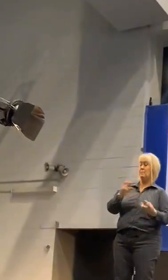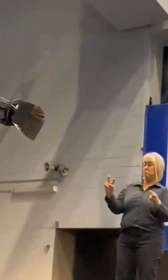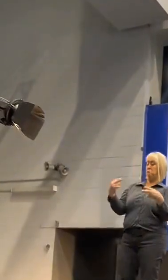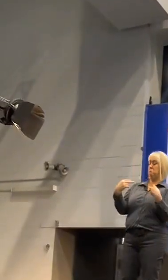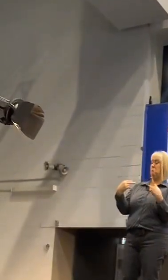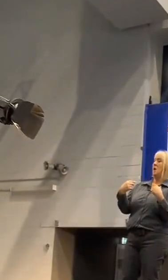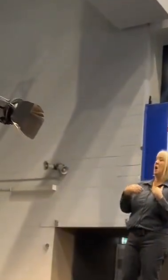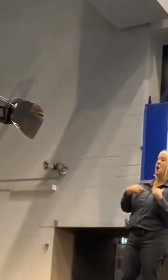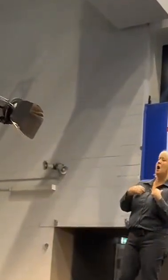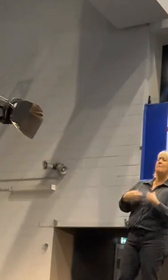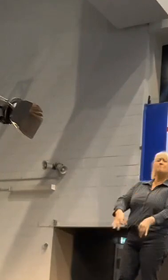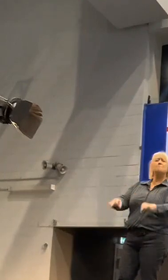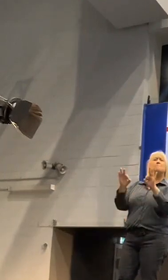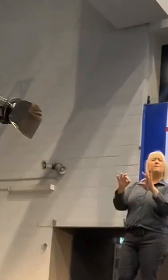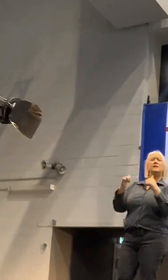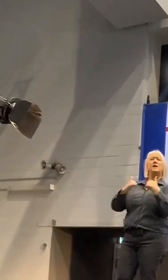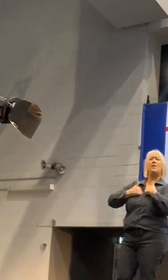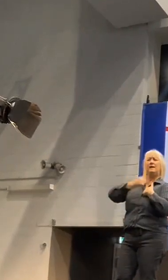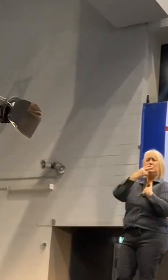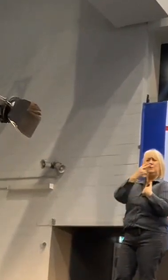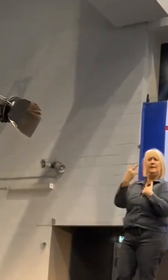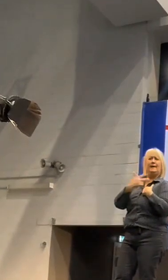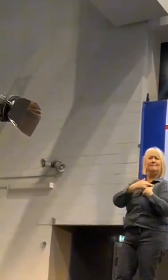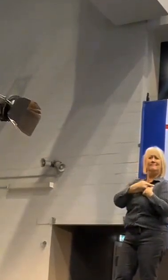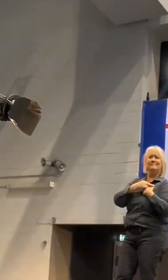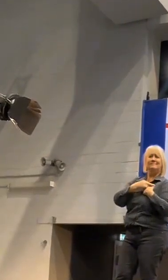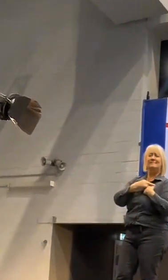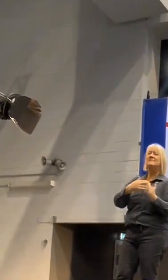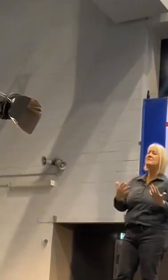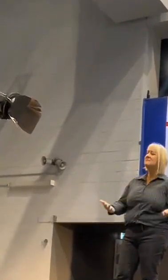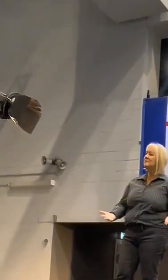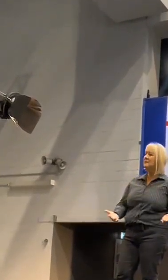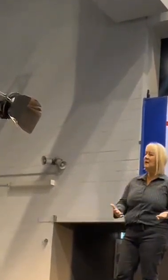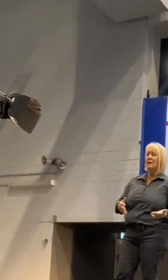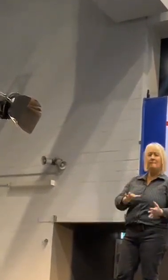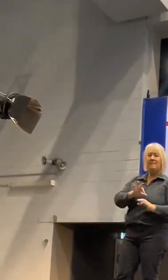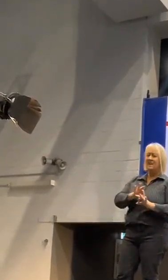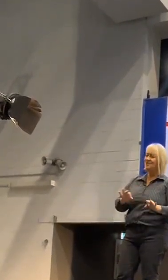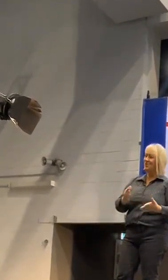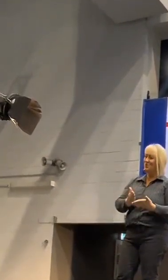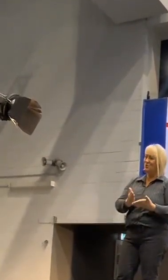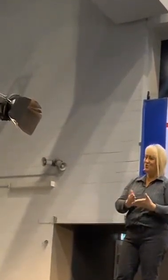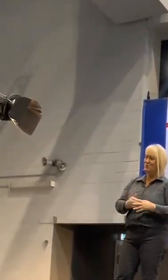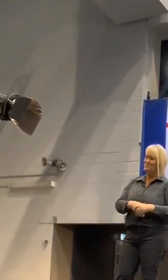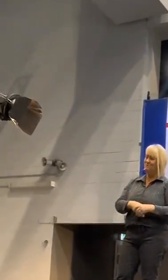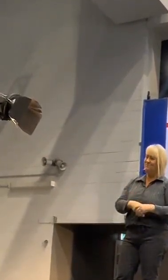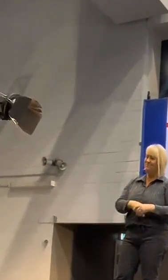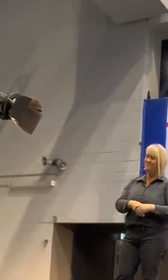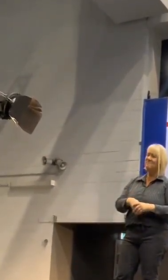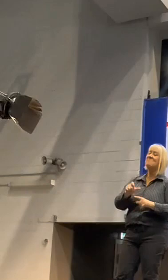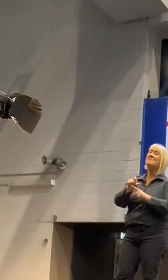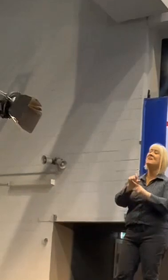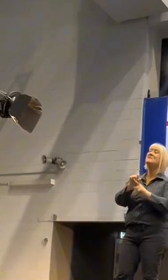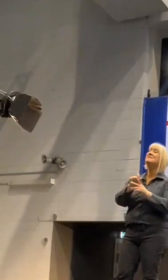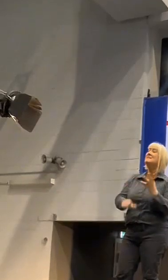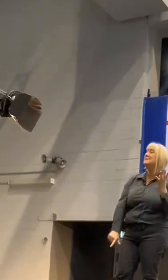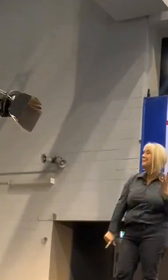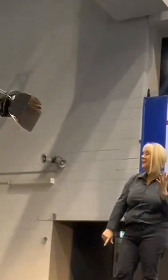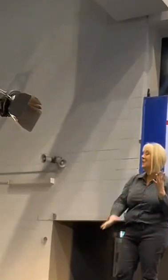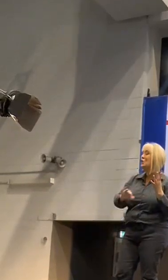28-year-old. However, this couldn't be further from the truth. Disabilities aren't always visible.